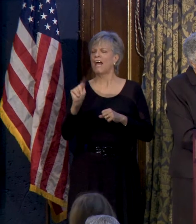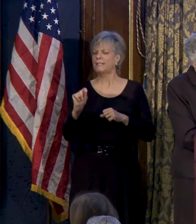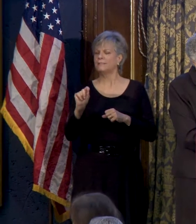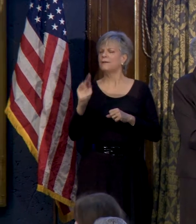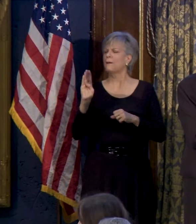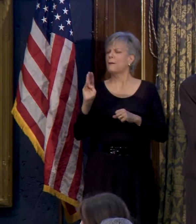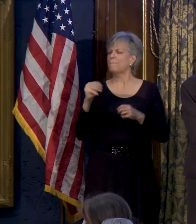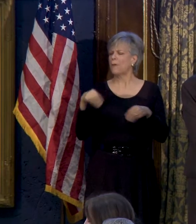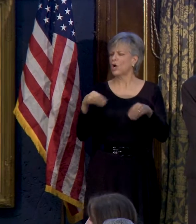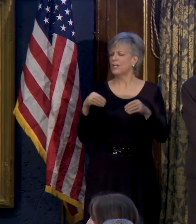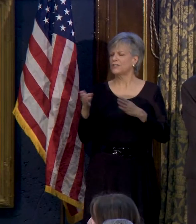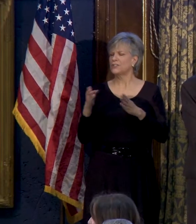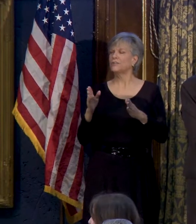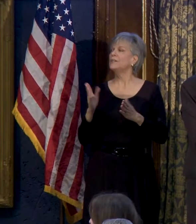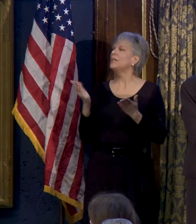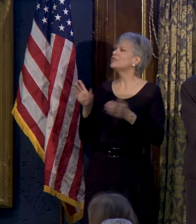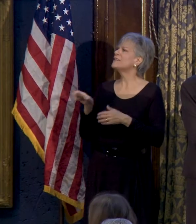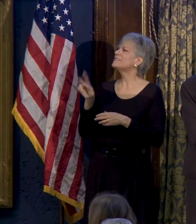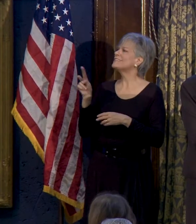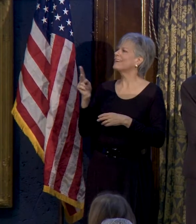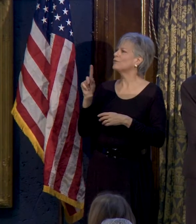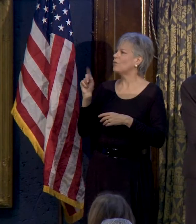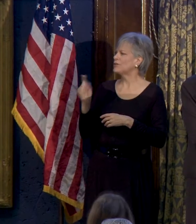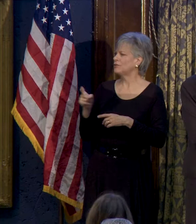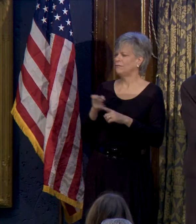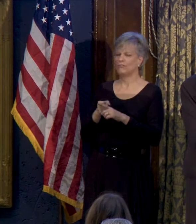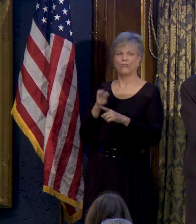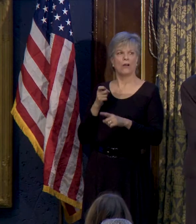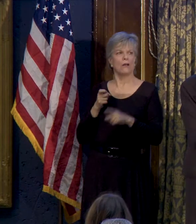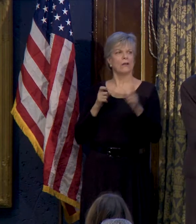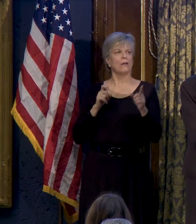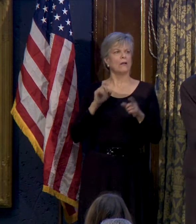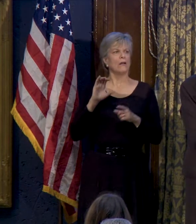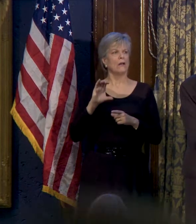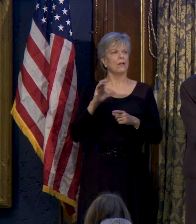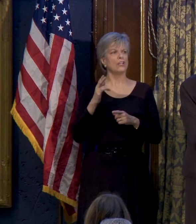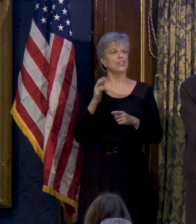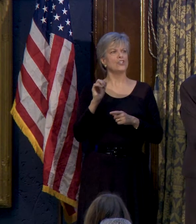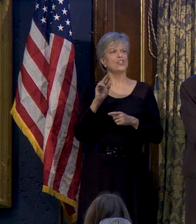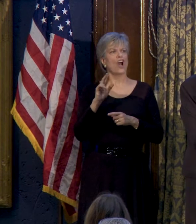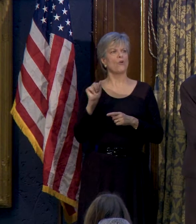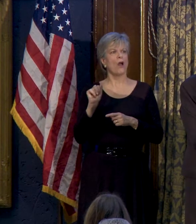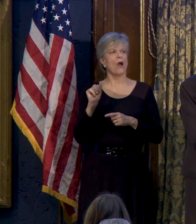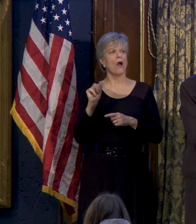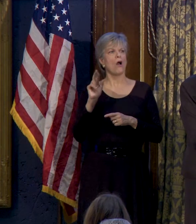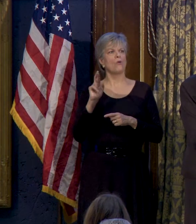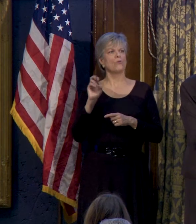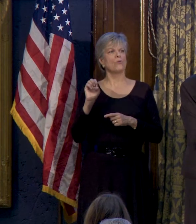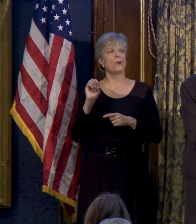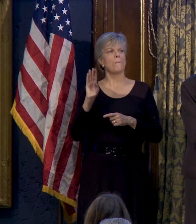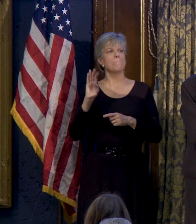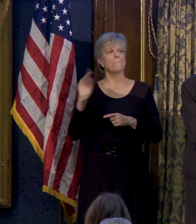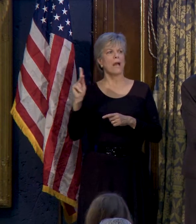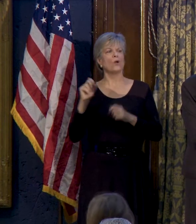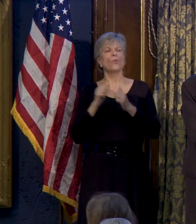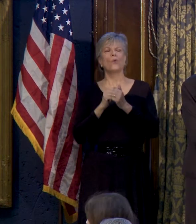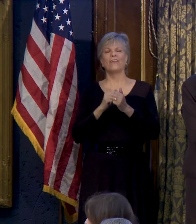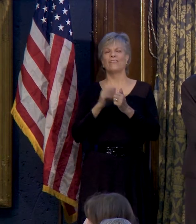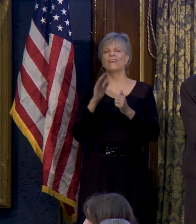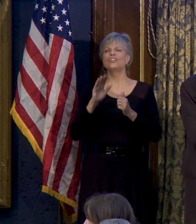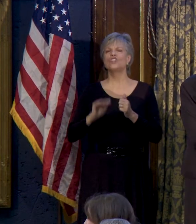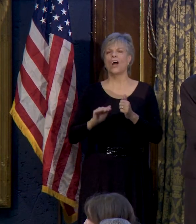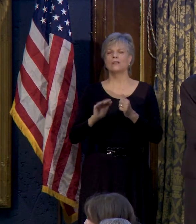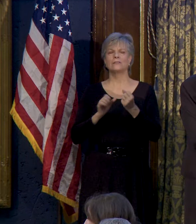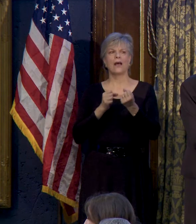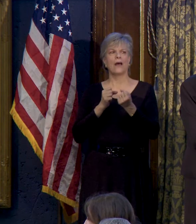here's a question, Madam President. From Char Rivette. She's with the Chicago Children's Advocacy Center.